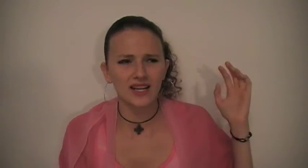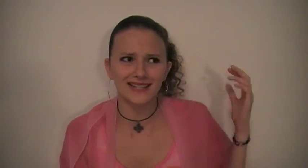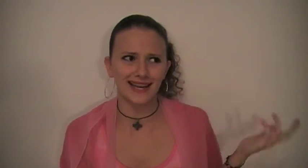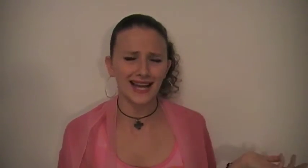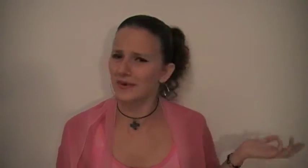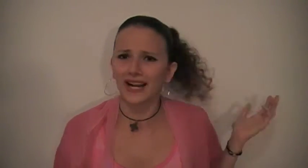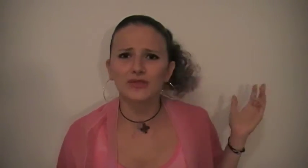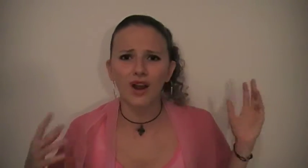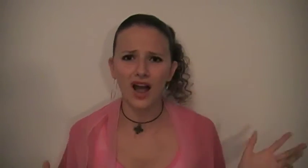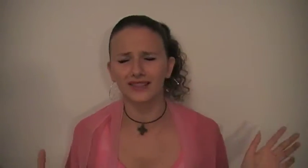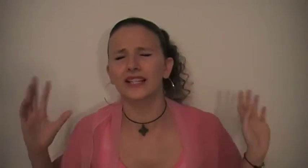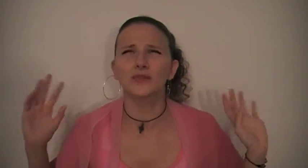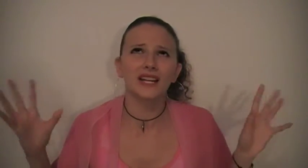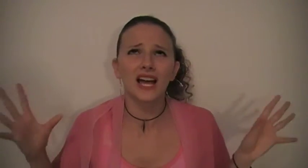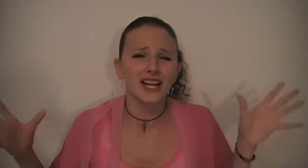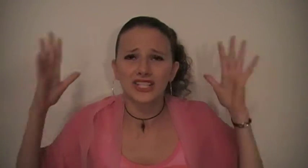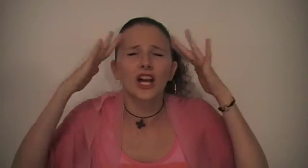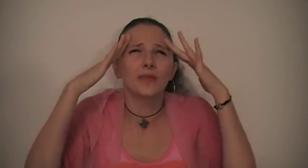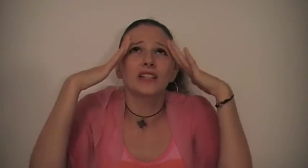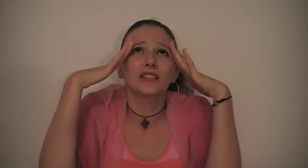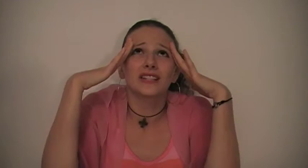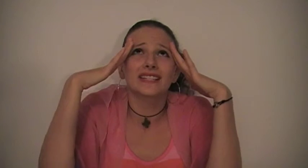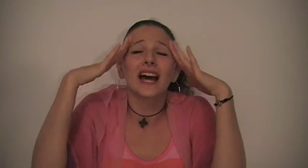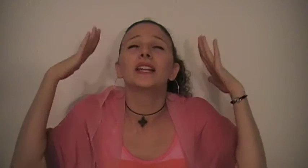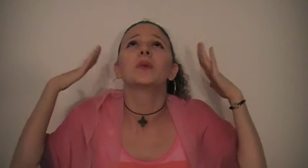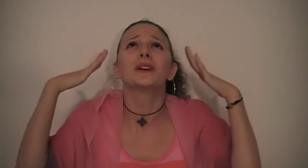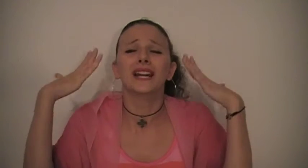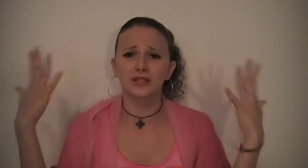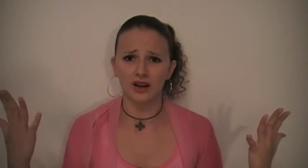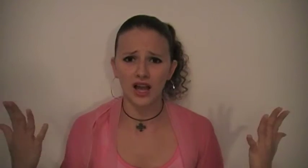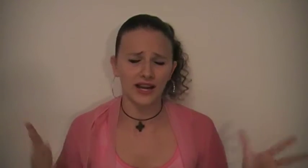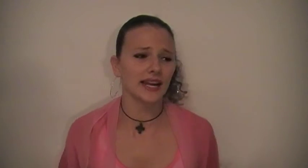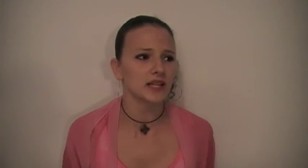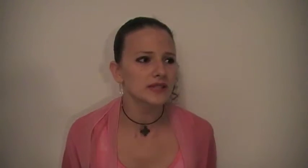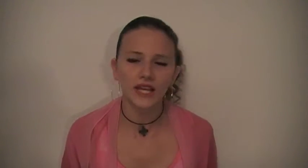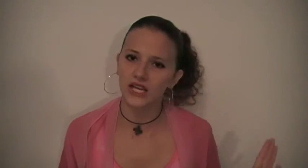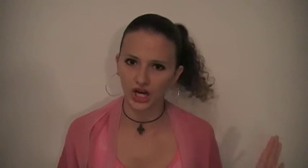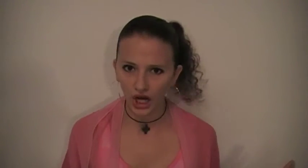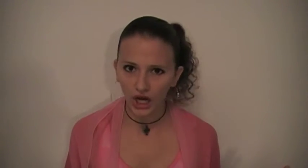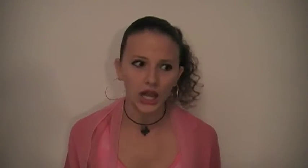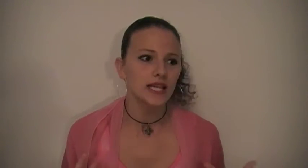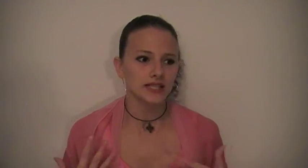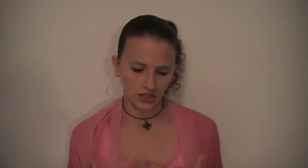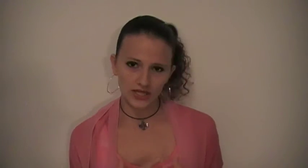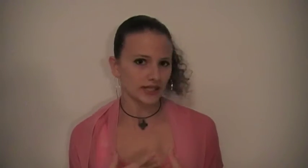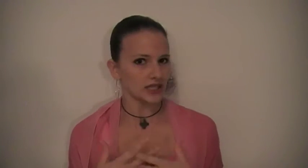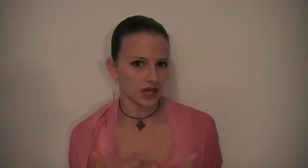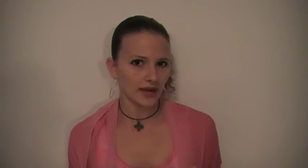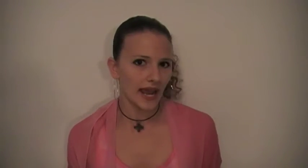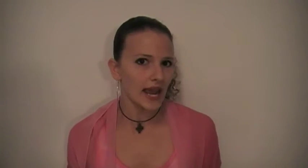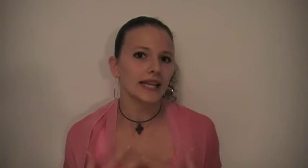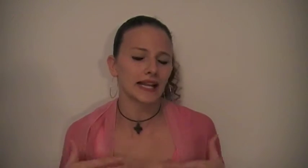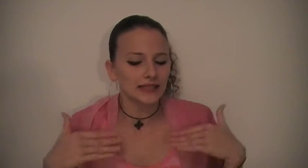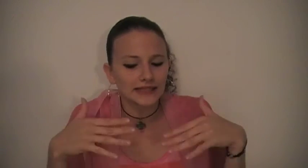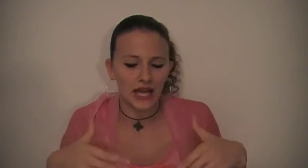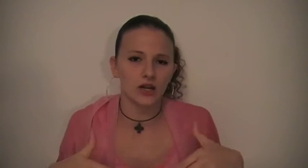God what did do wrong like oh my gosh like oh my good glorious God like what did I do wrong and he was like girl seriously it's okay I like allowed